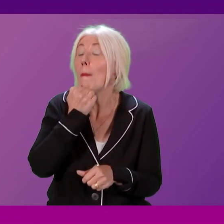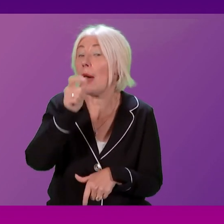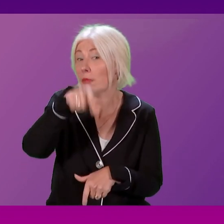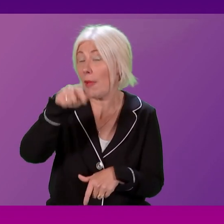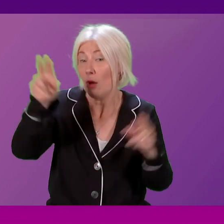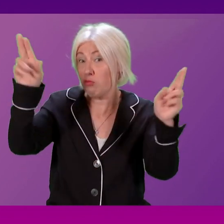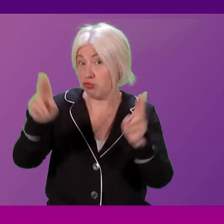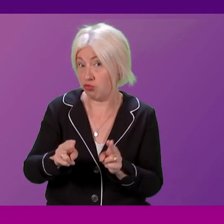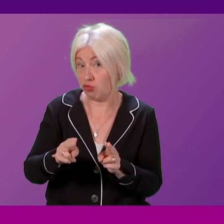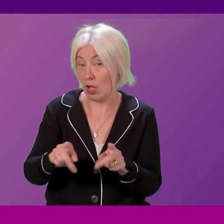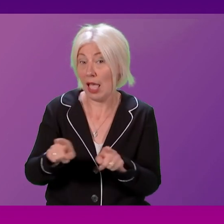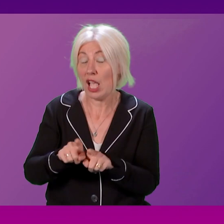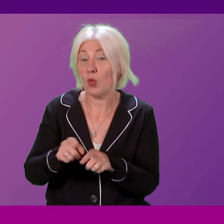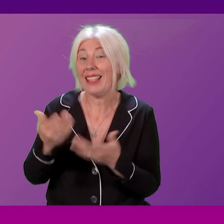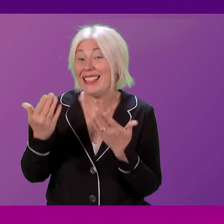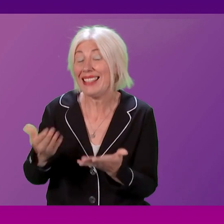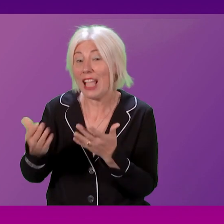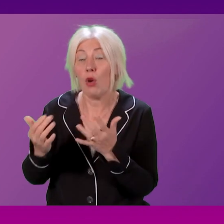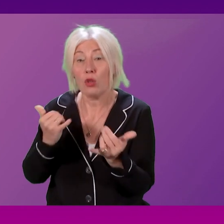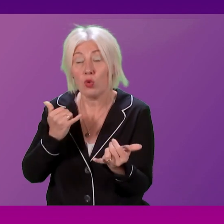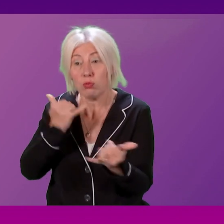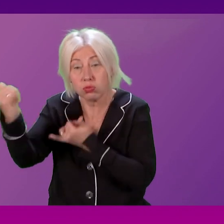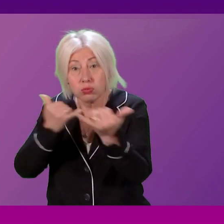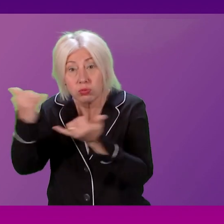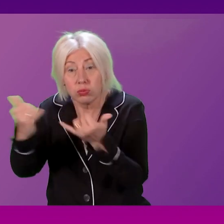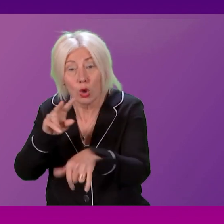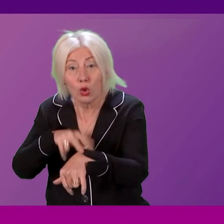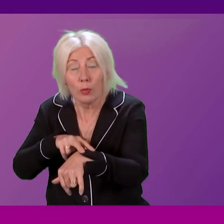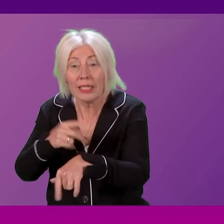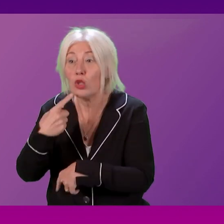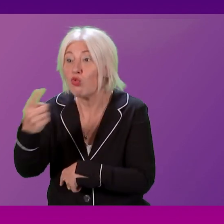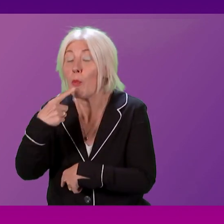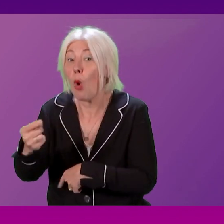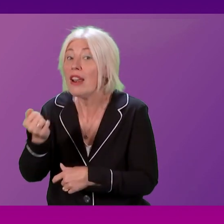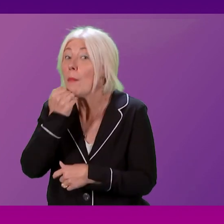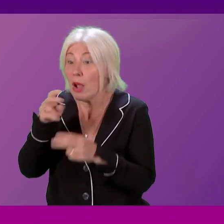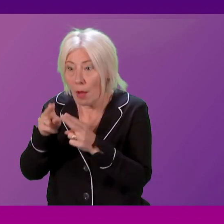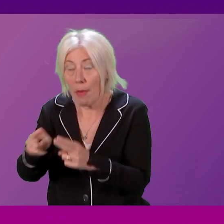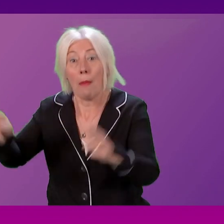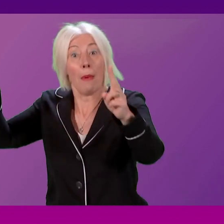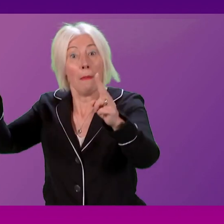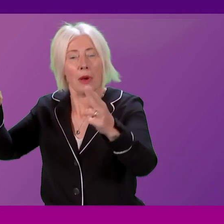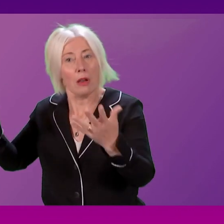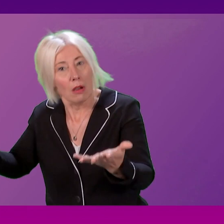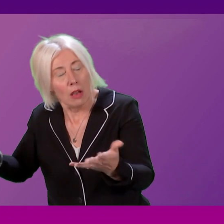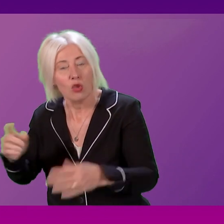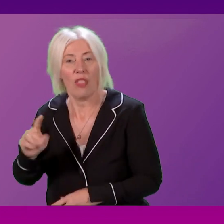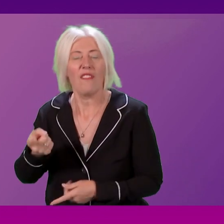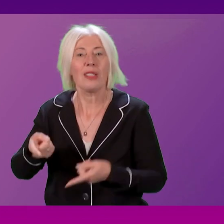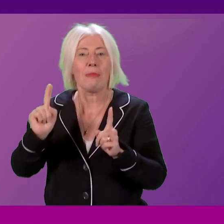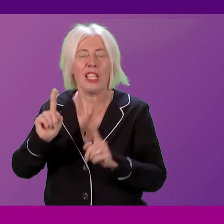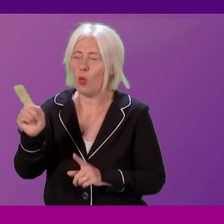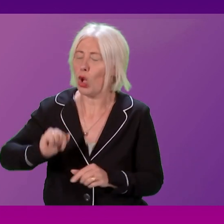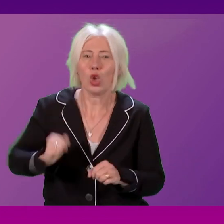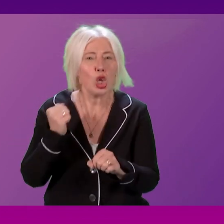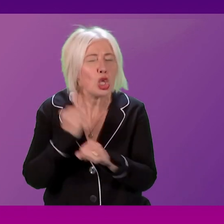same time, the number of calls being made to Police Scotland are reportedly only increasing. Can the First Minister advise what action